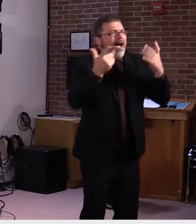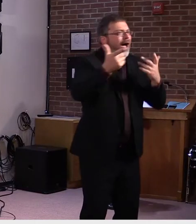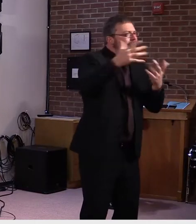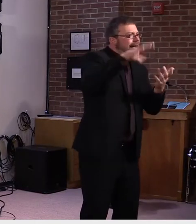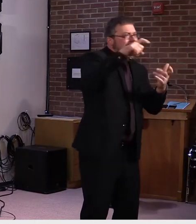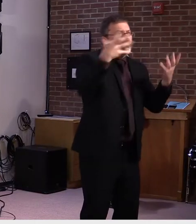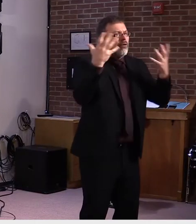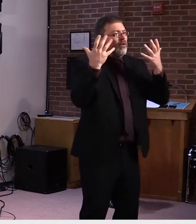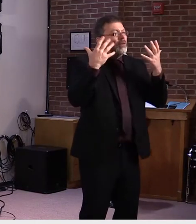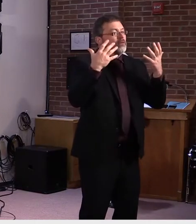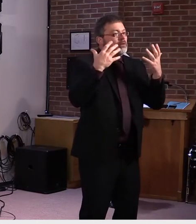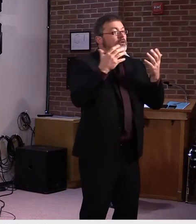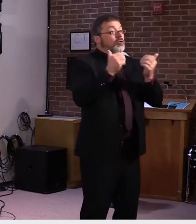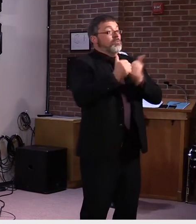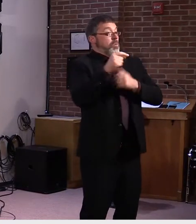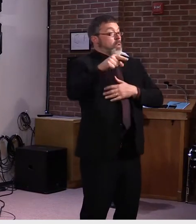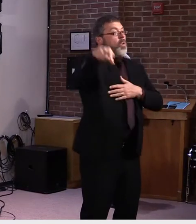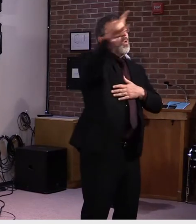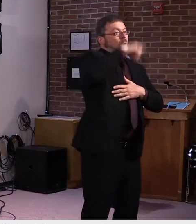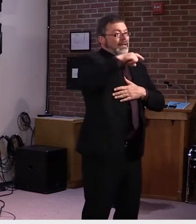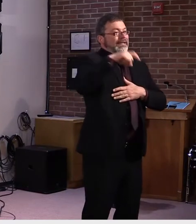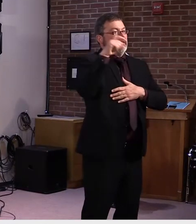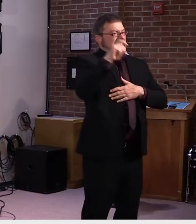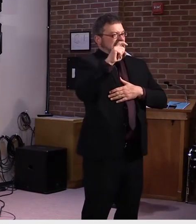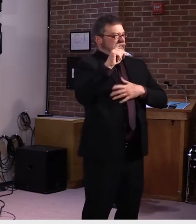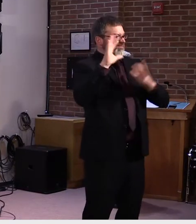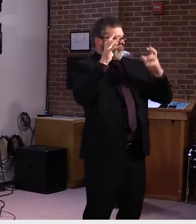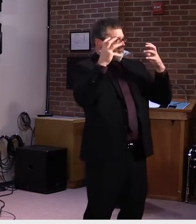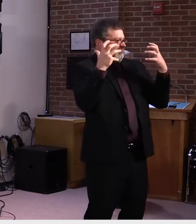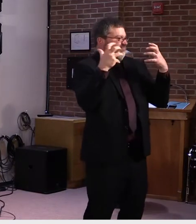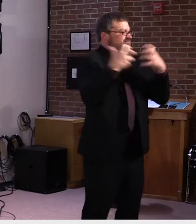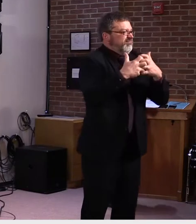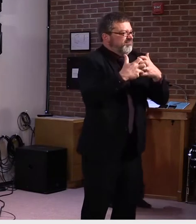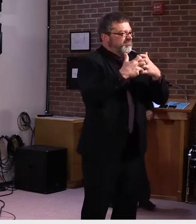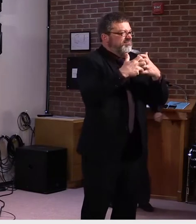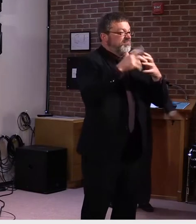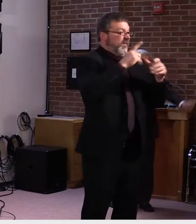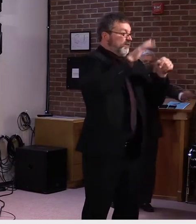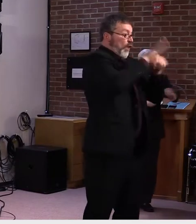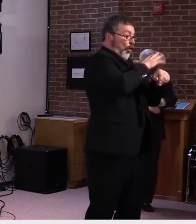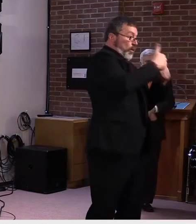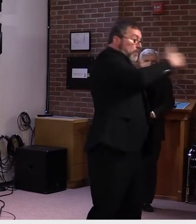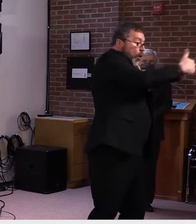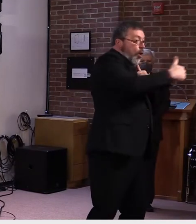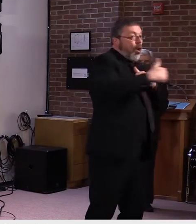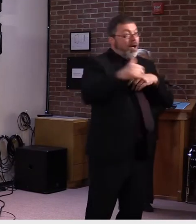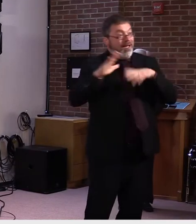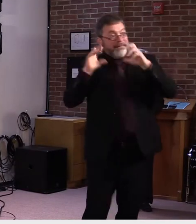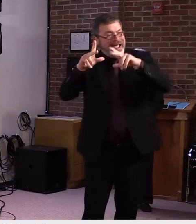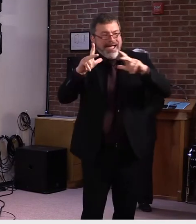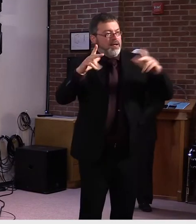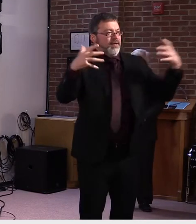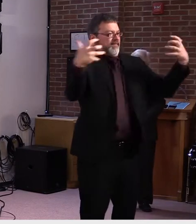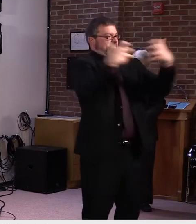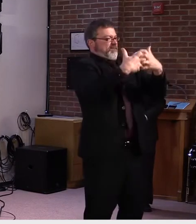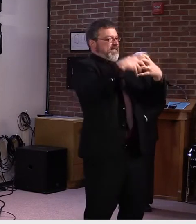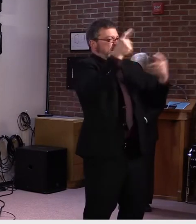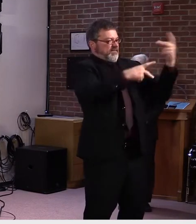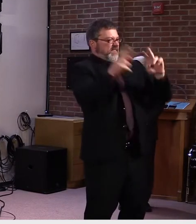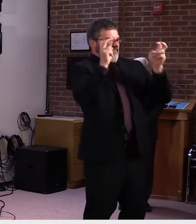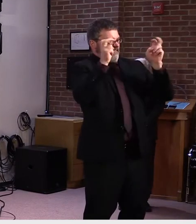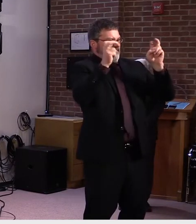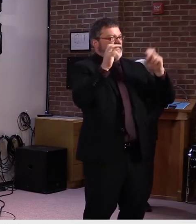hybrid learning, where students are engaged in both in-person and remote learning at the same time, or different groups of students are doing so.